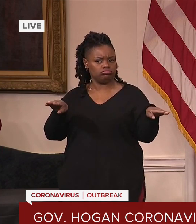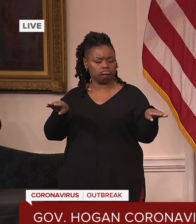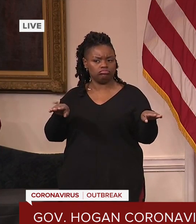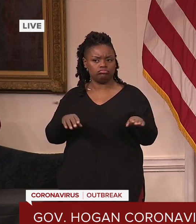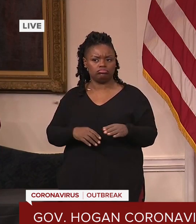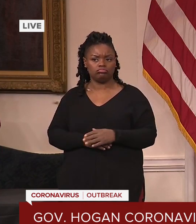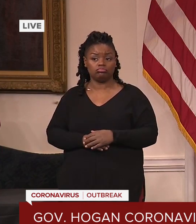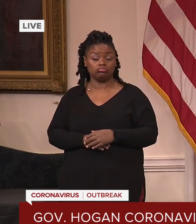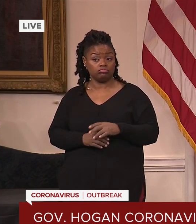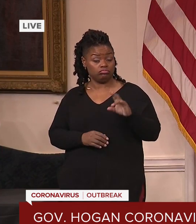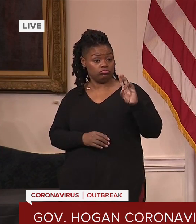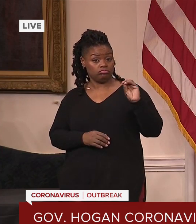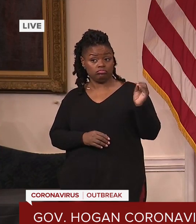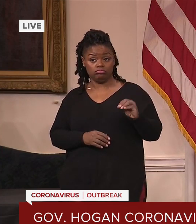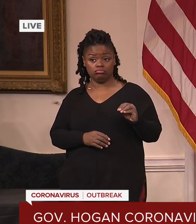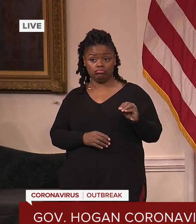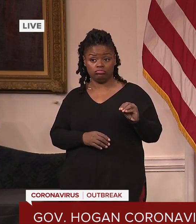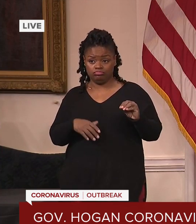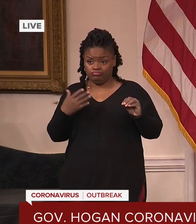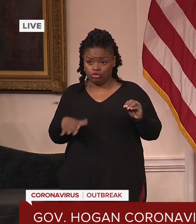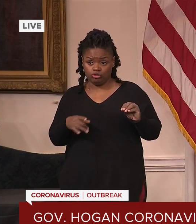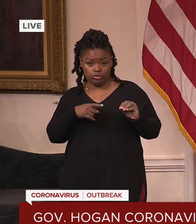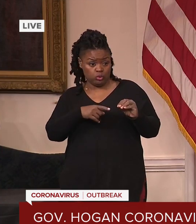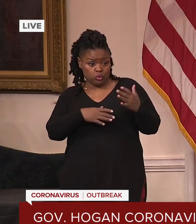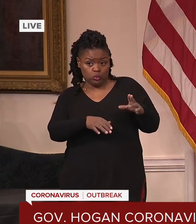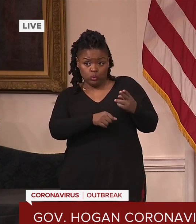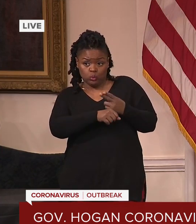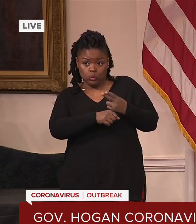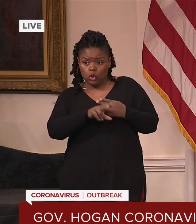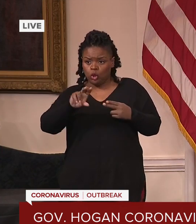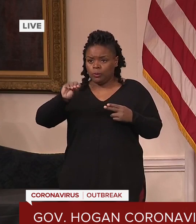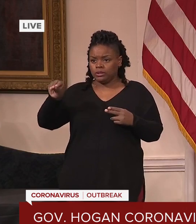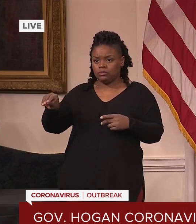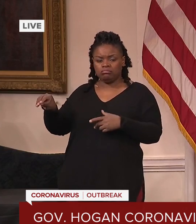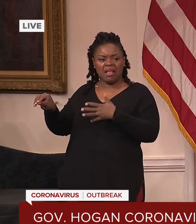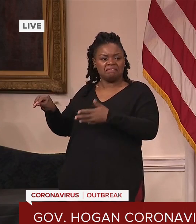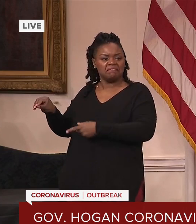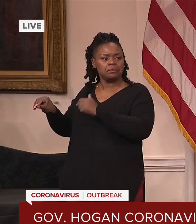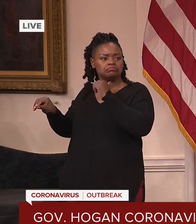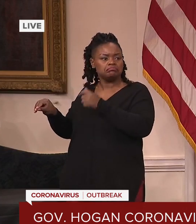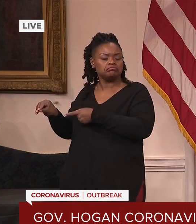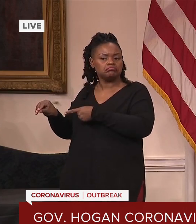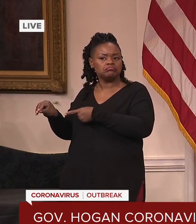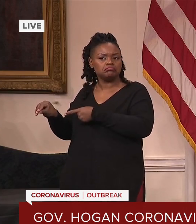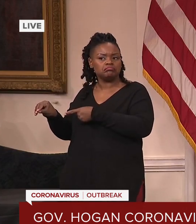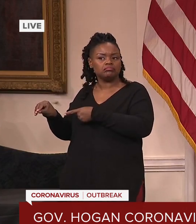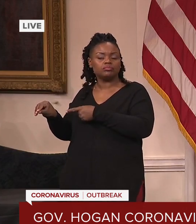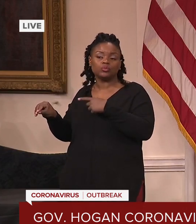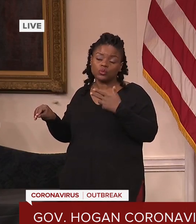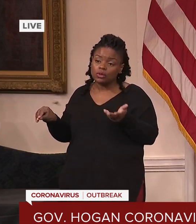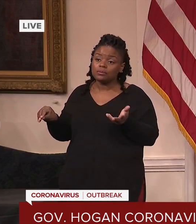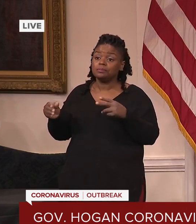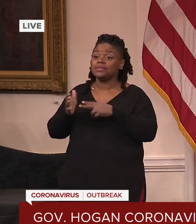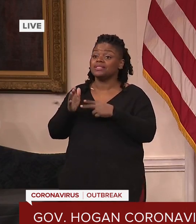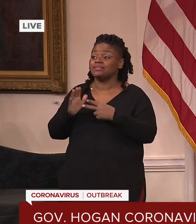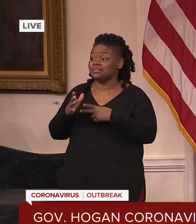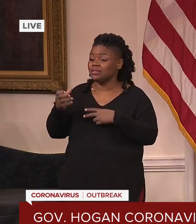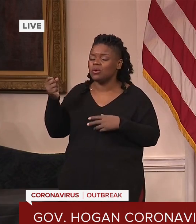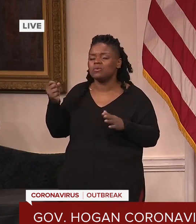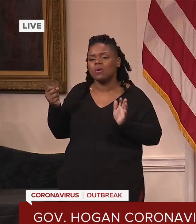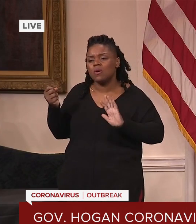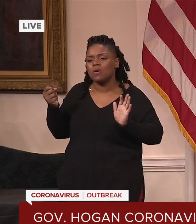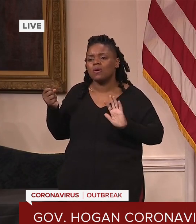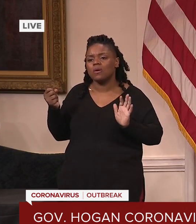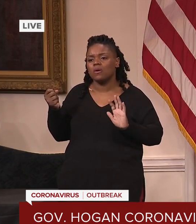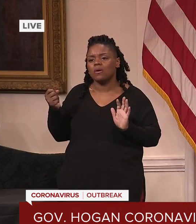70% full. So, you know, 70% is really a hundred percent of all they have. They don't have any more. You know, there's 30% left. We're going to take